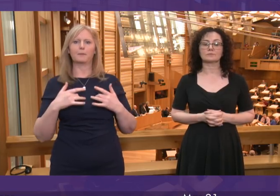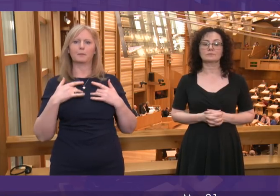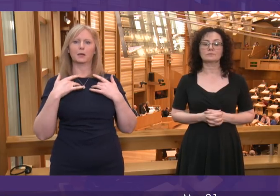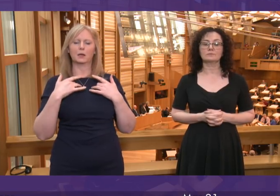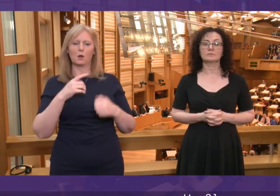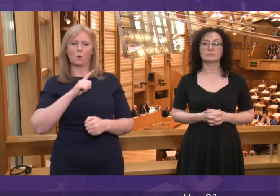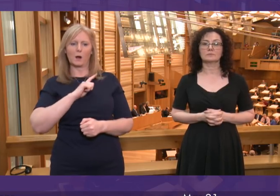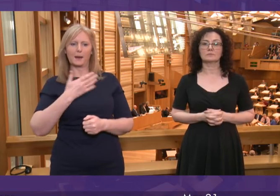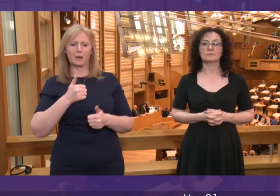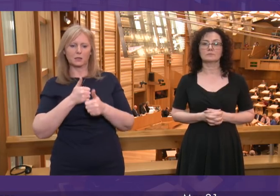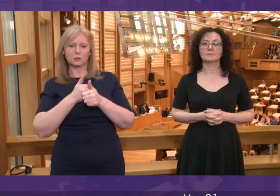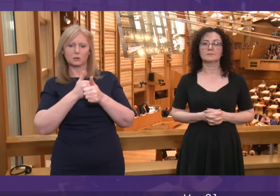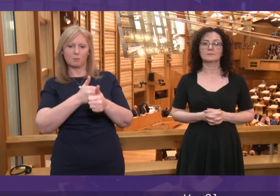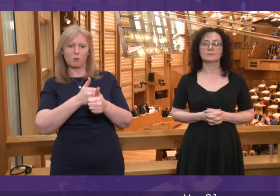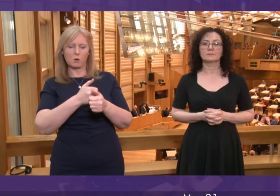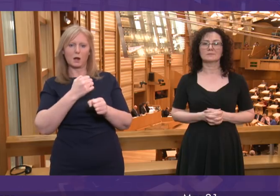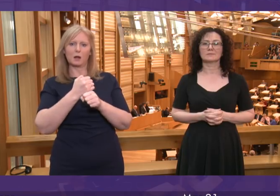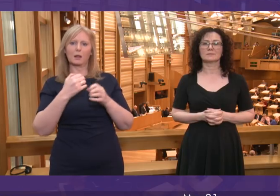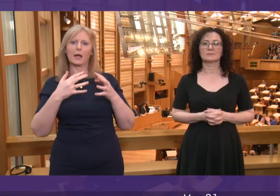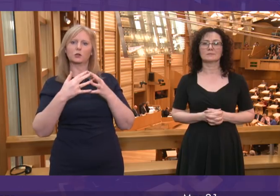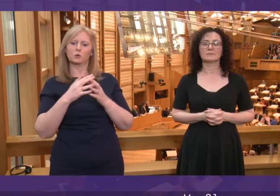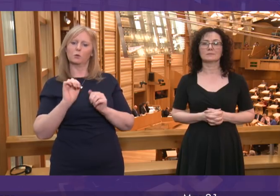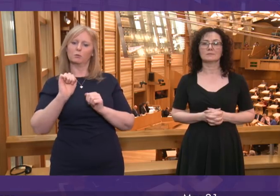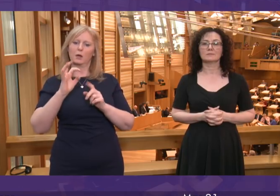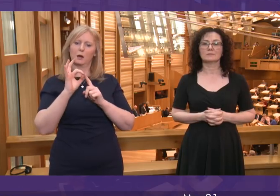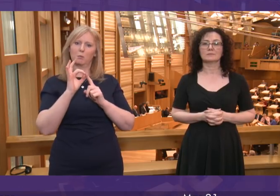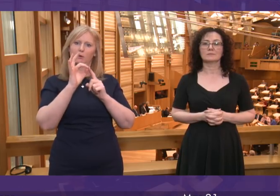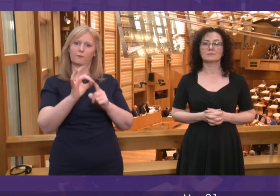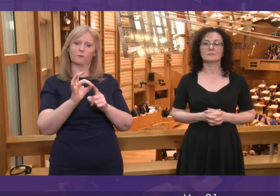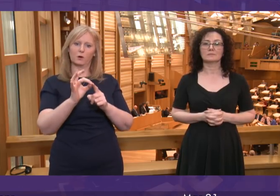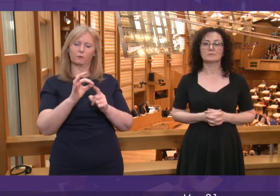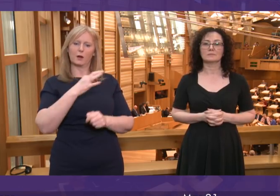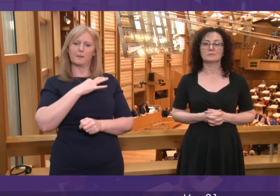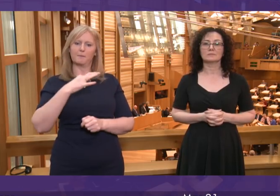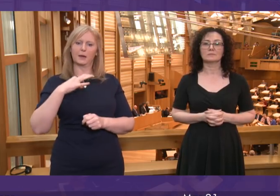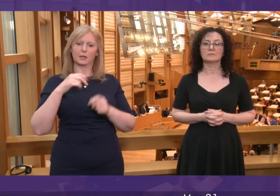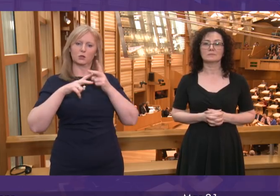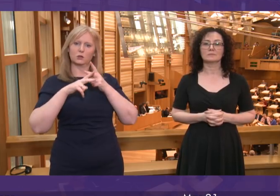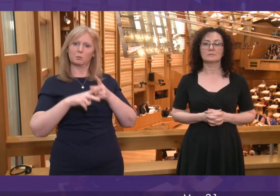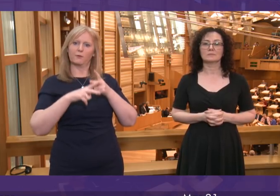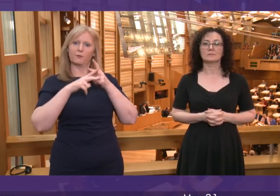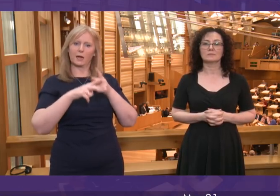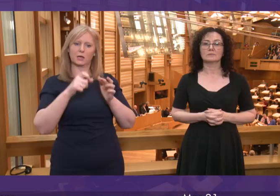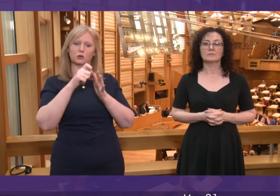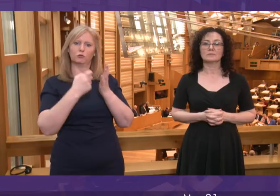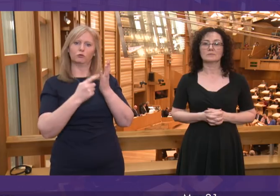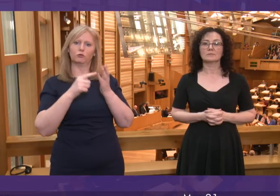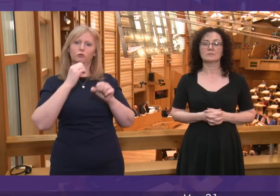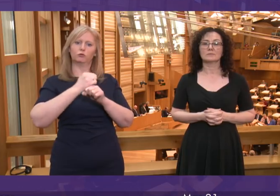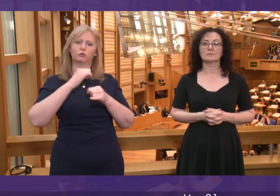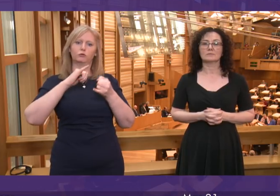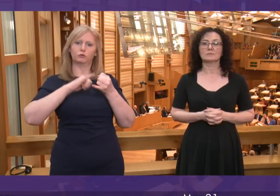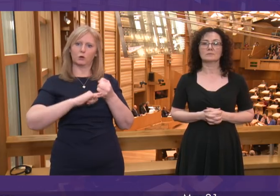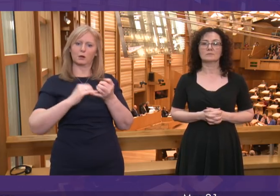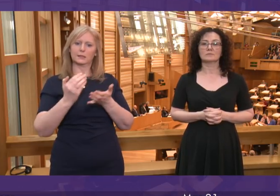we supported the principles behind Glasgow's proposals for a medically supervised, safer drug consumption facility and heroin-assisted treatment